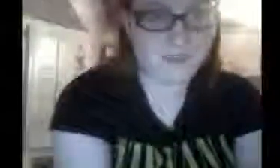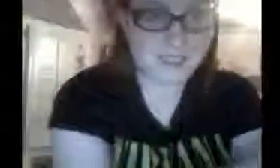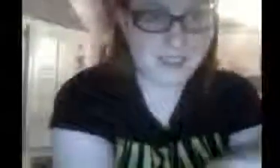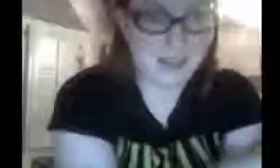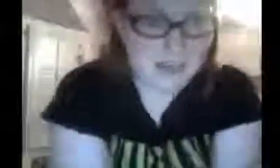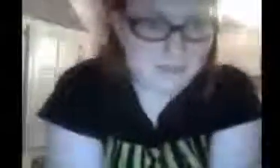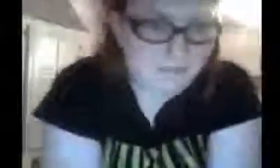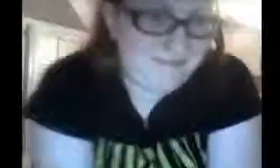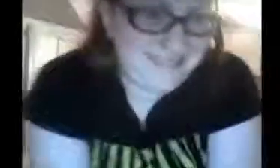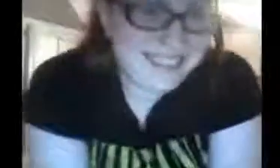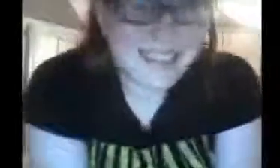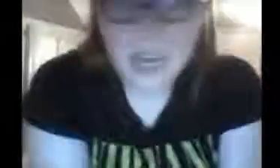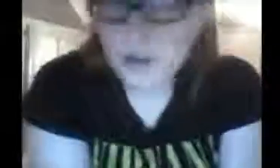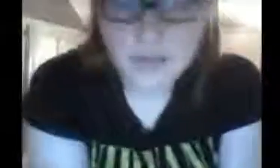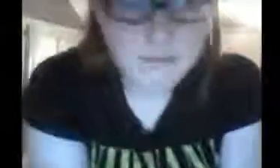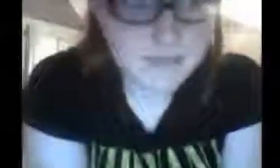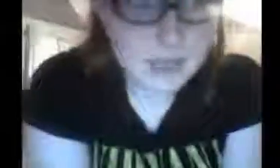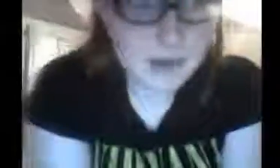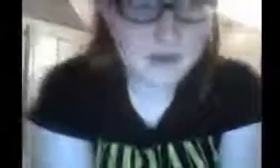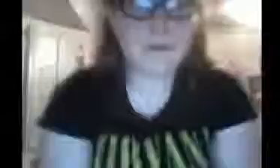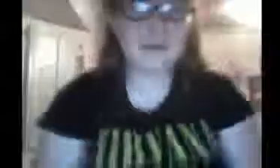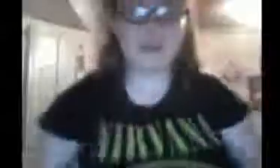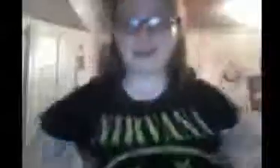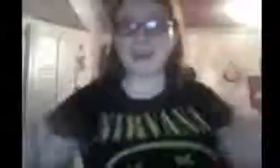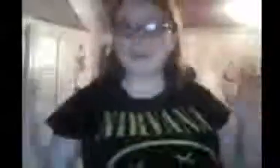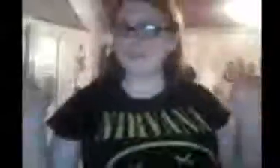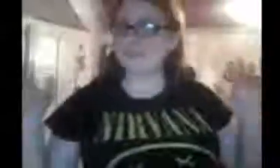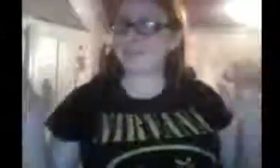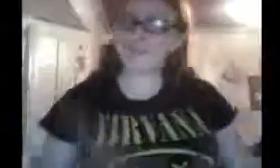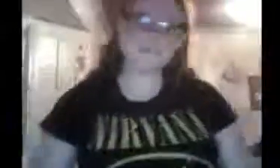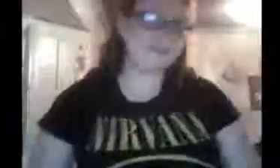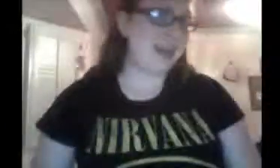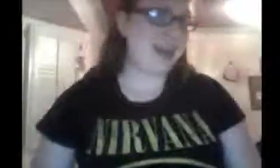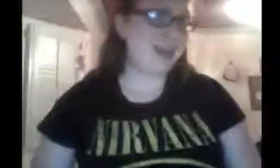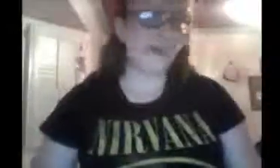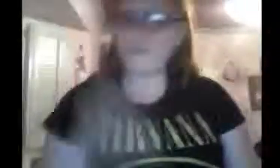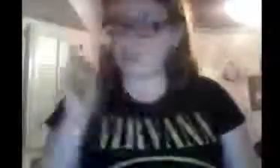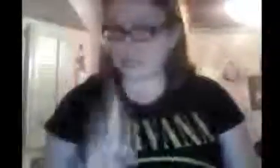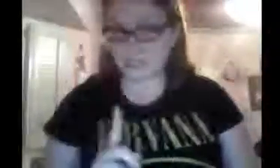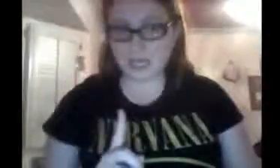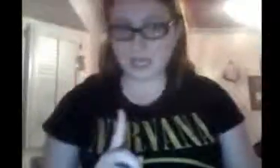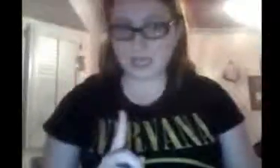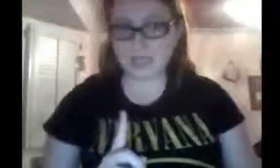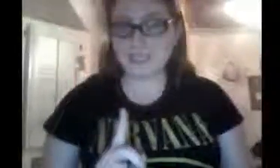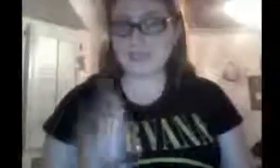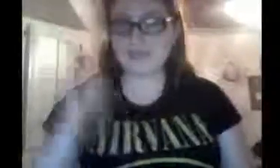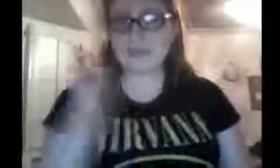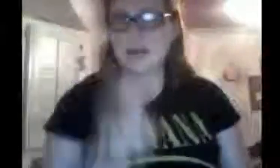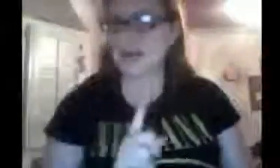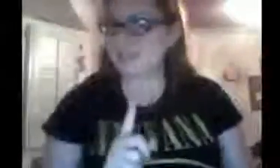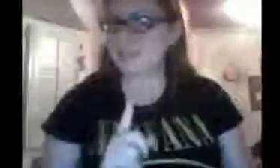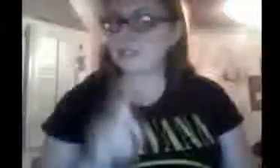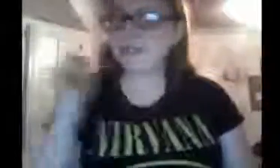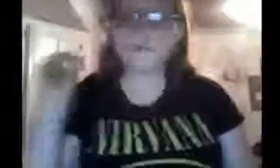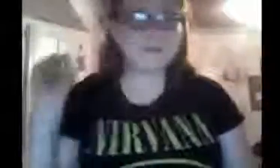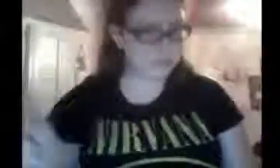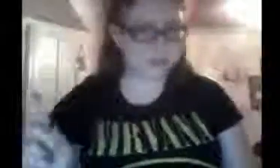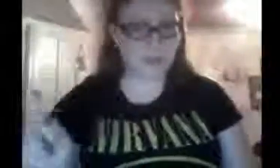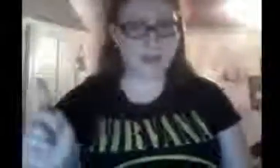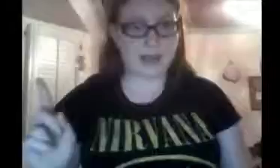So, yeah. Okay. Okay. So, here it comes. And no Full House is not going to be on this list because they already